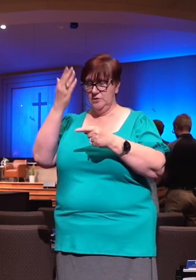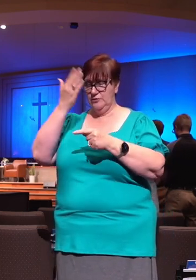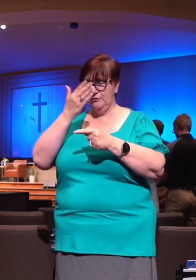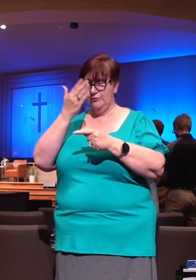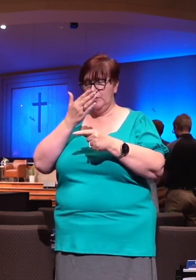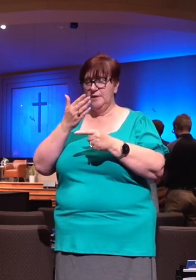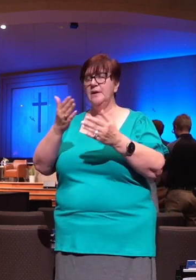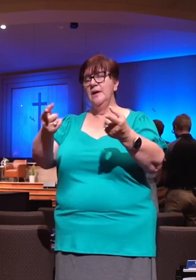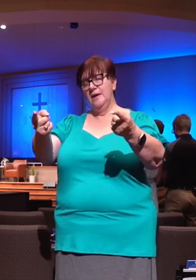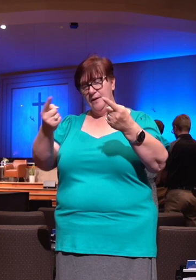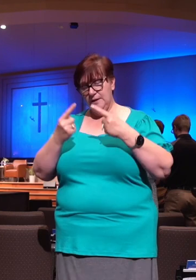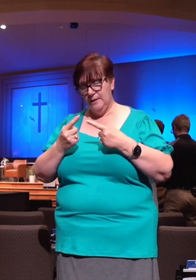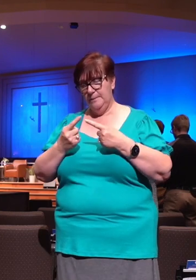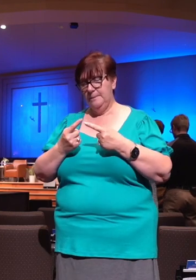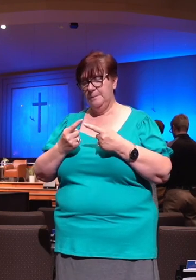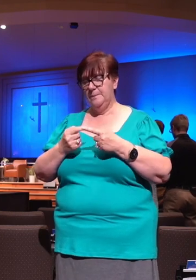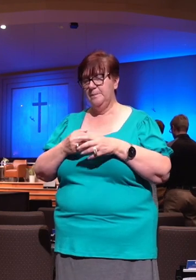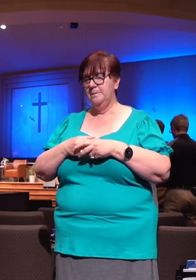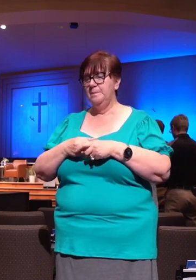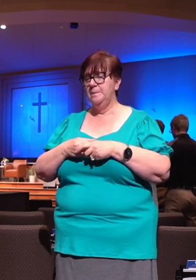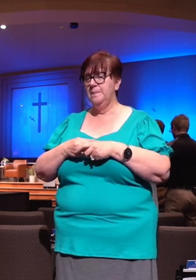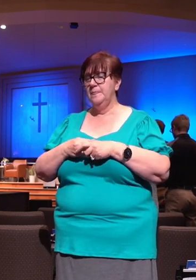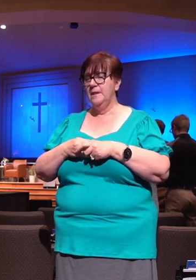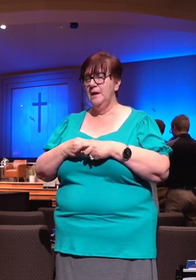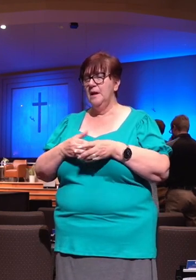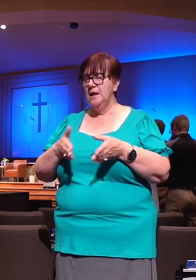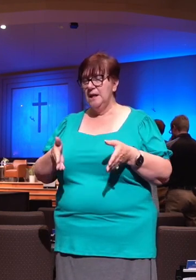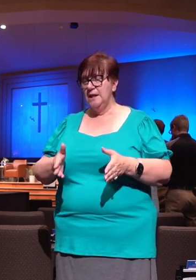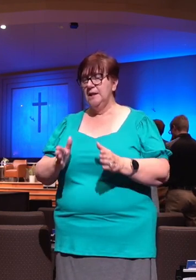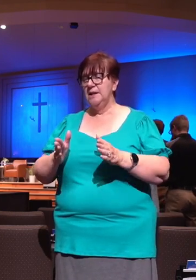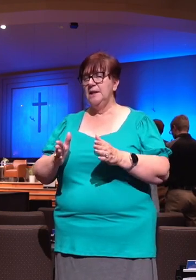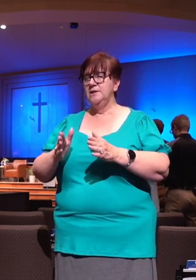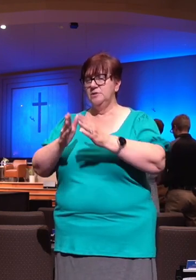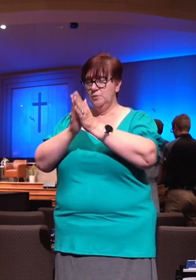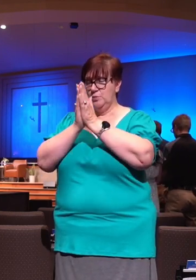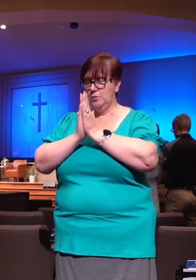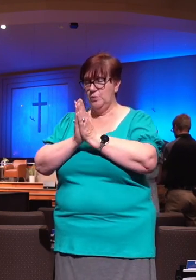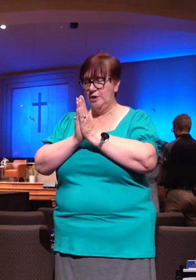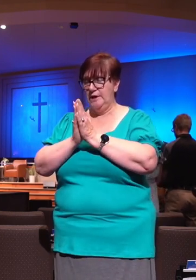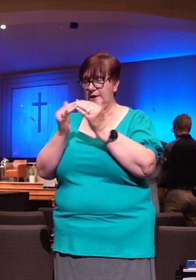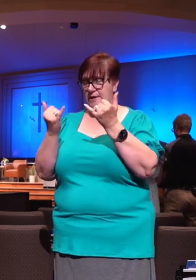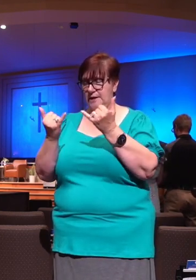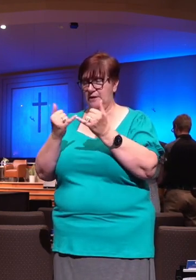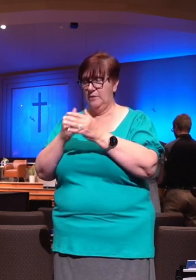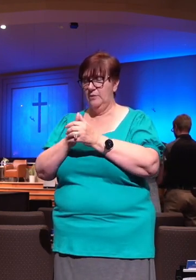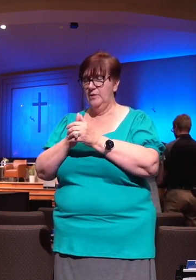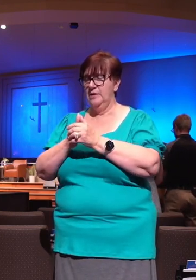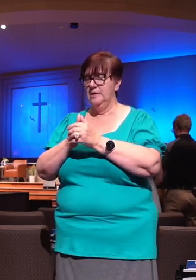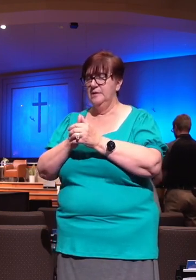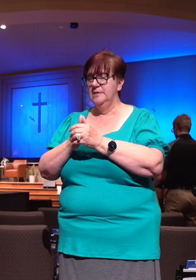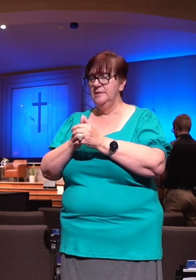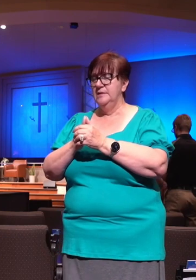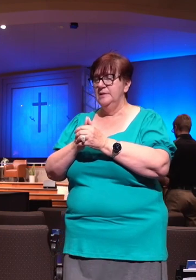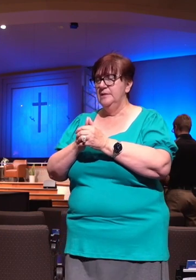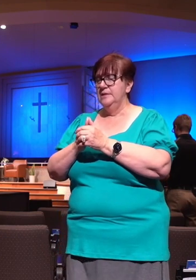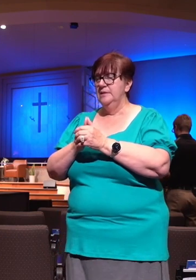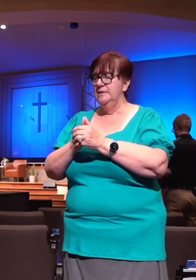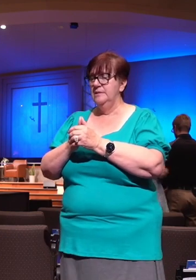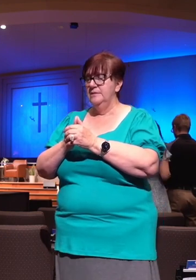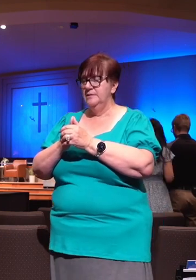to just spend a moment there, even at your seat. But let's reflect on his goodness and then our satisfaction in that. Our